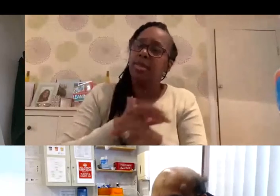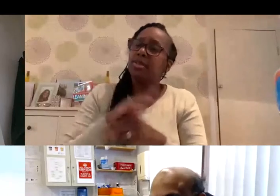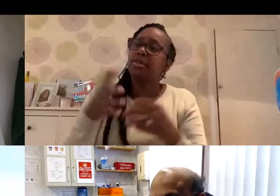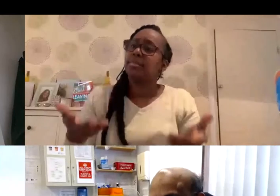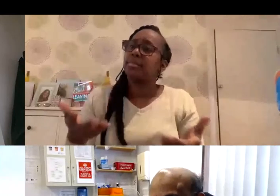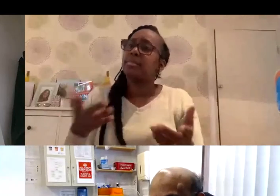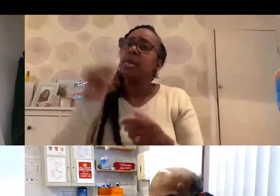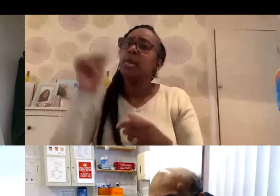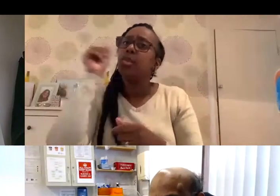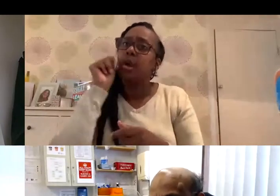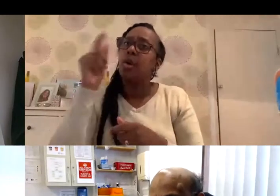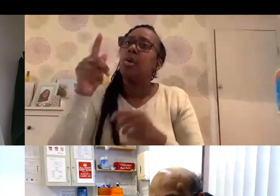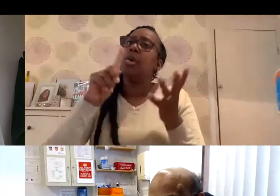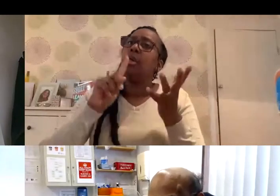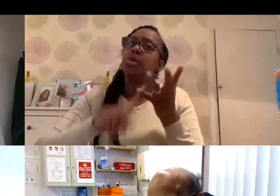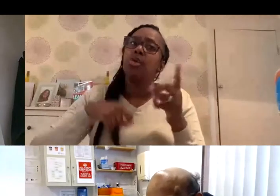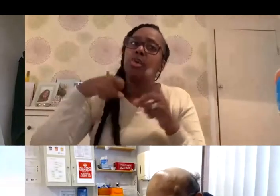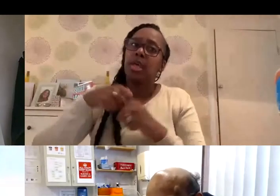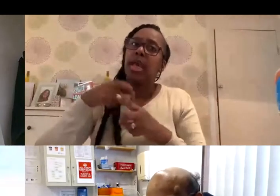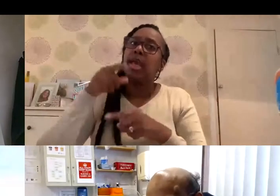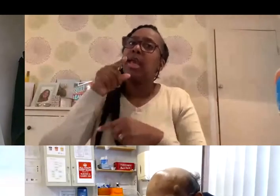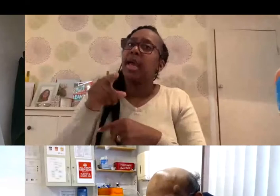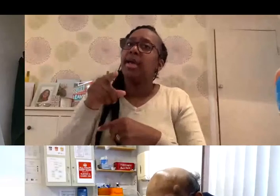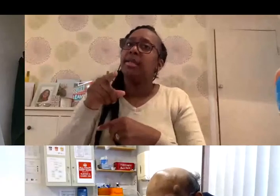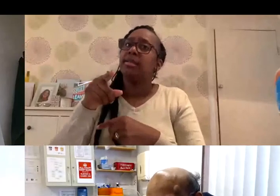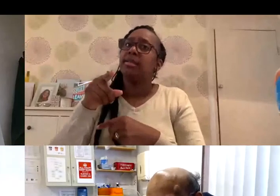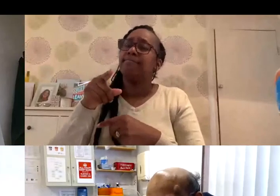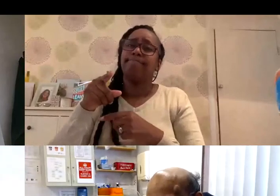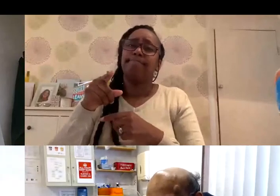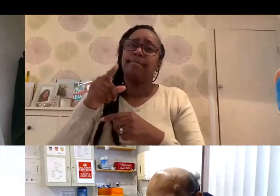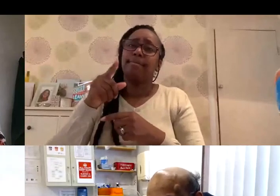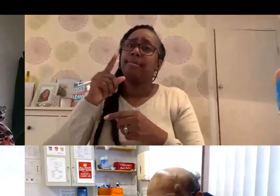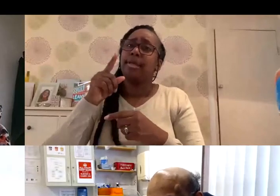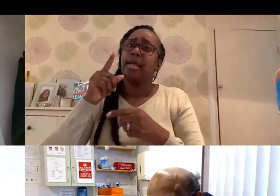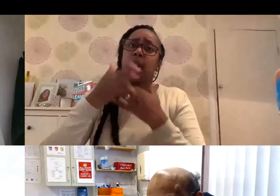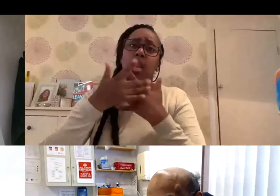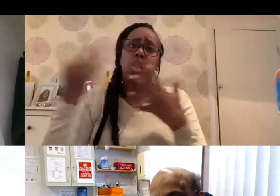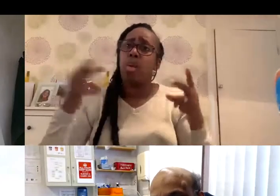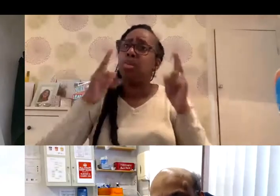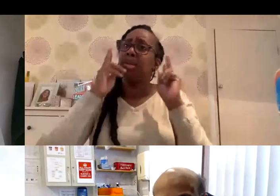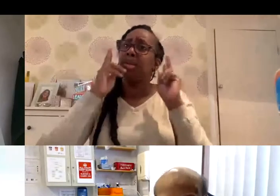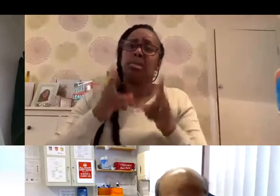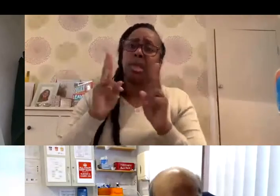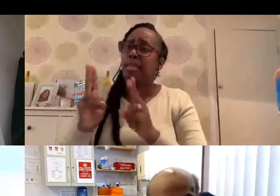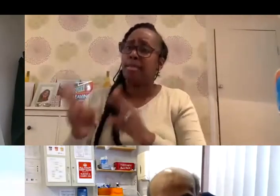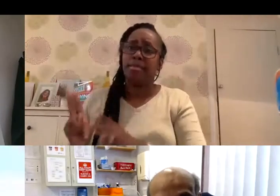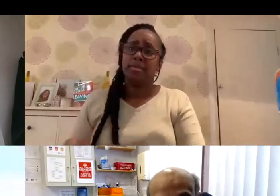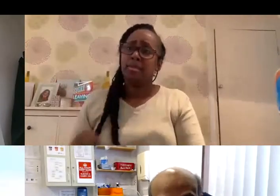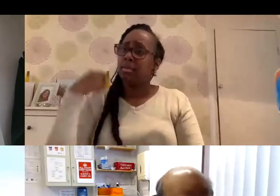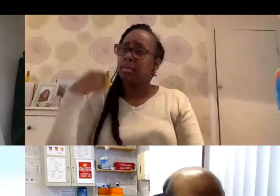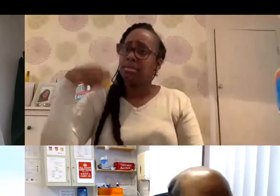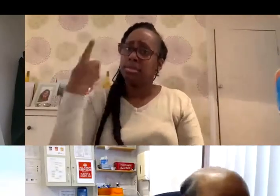we all know that the UK has suffered immensely from COVID. We've had huge numbers of deaths and the policymakers would have